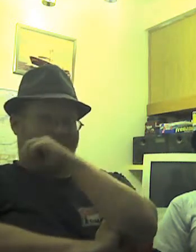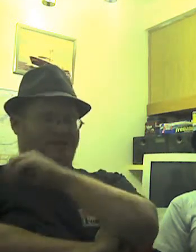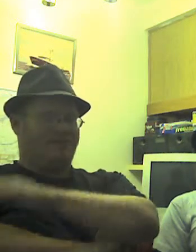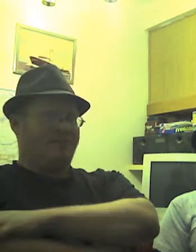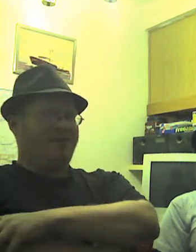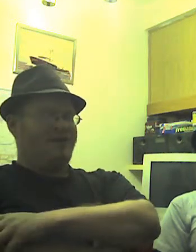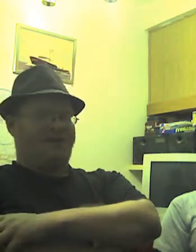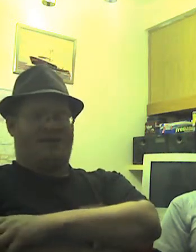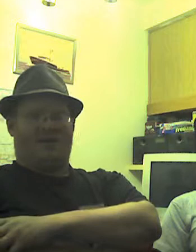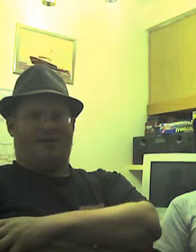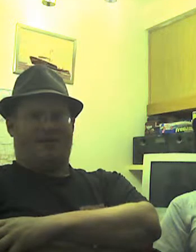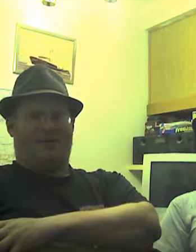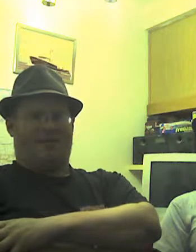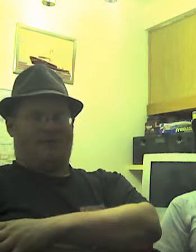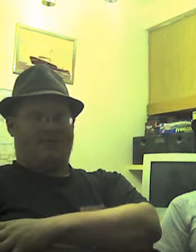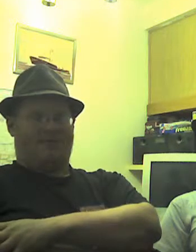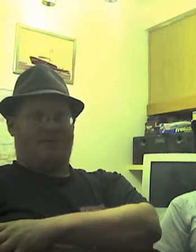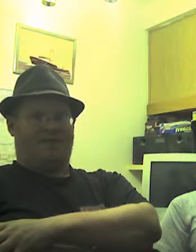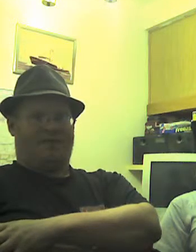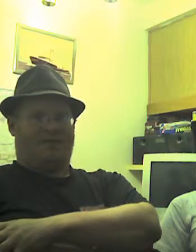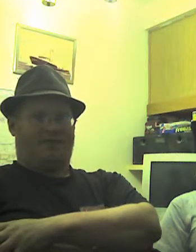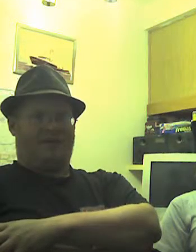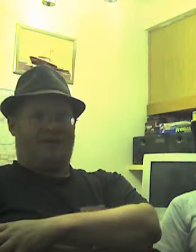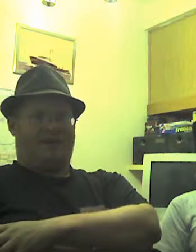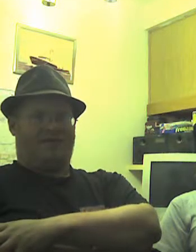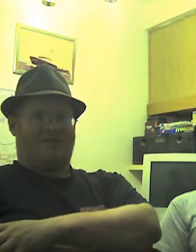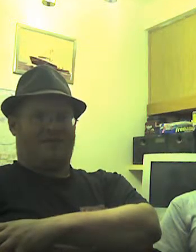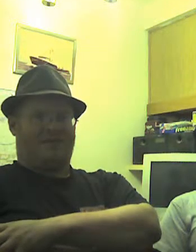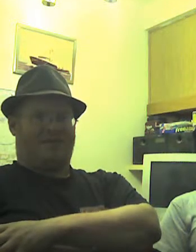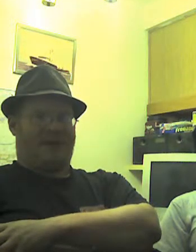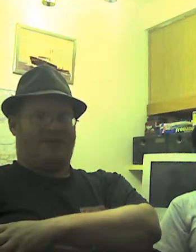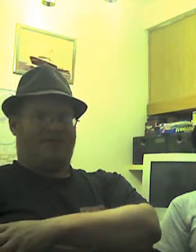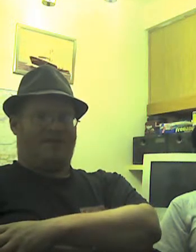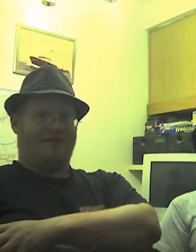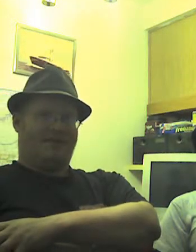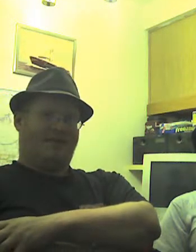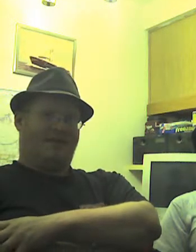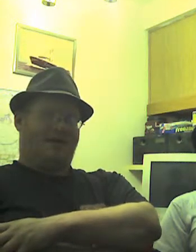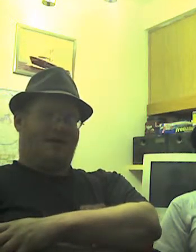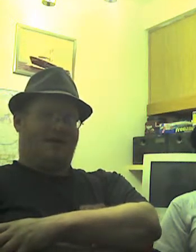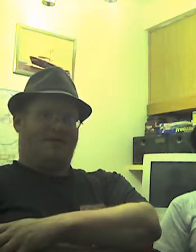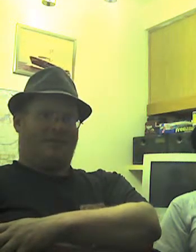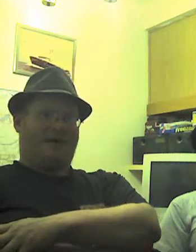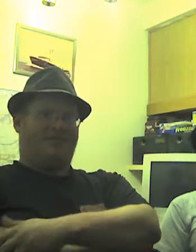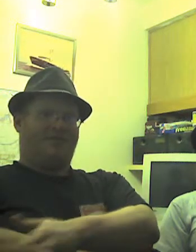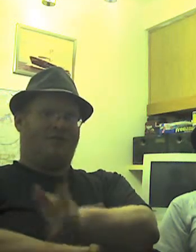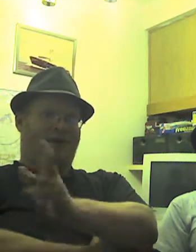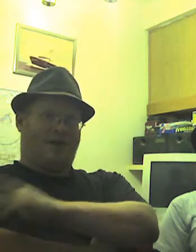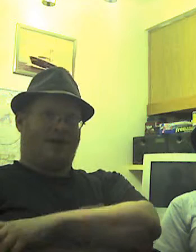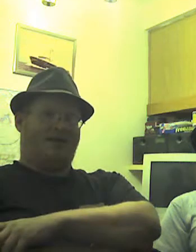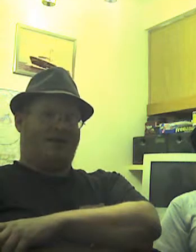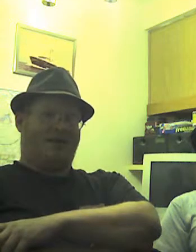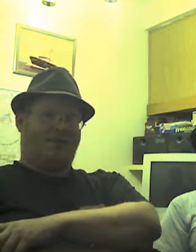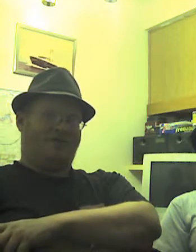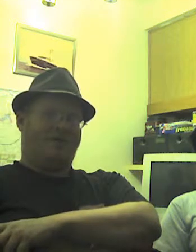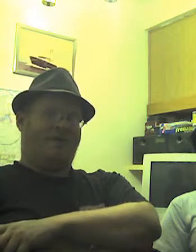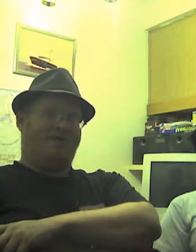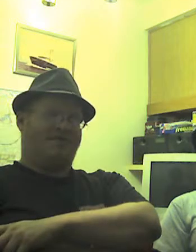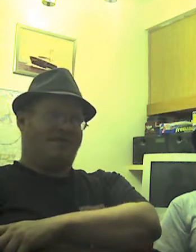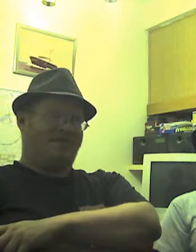conundrum. Tonight we're going to watch the movie Sylvia about Sylvia Plath. So, uh, about two poet, two poets and